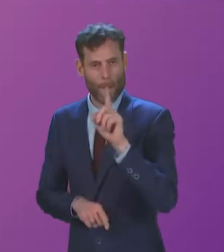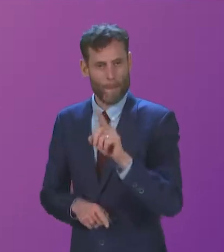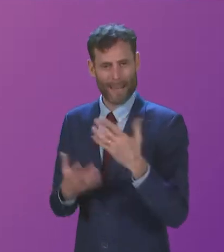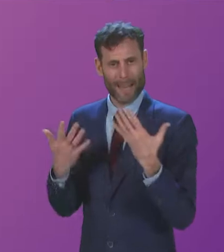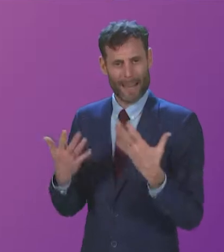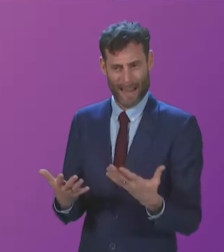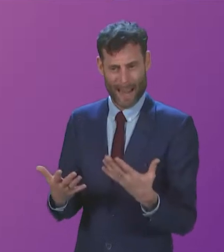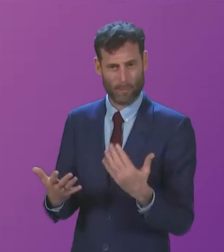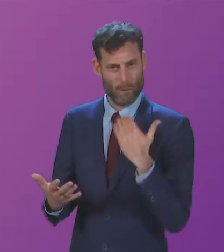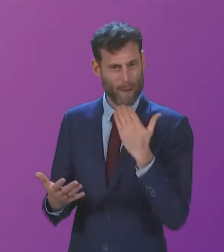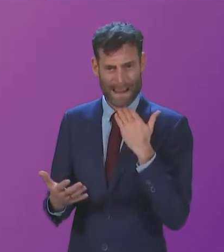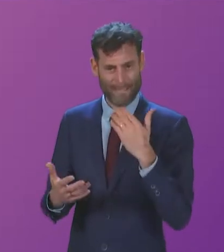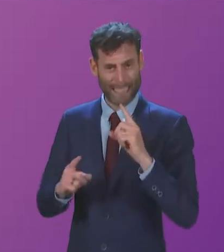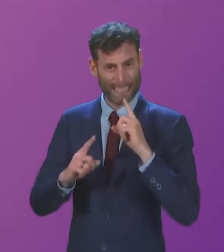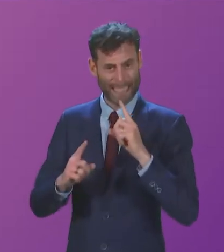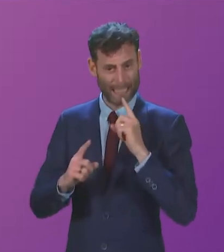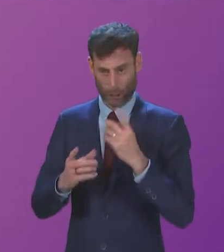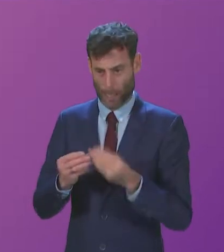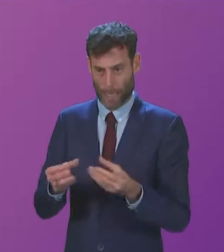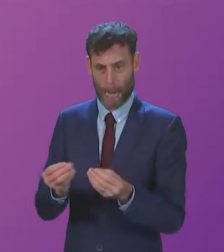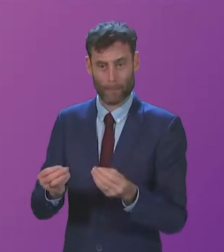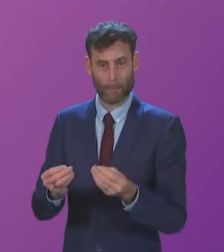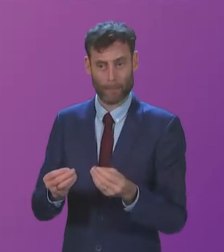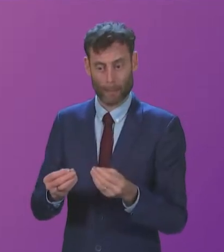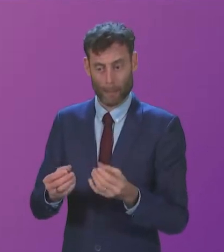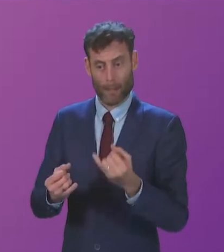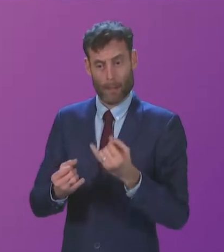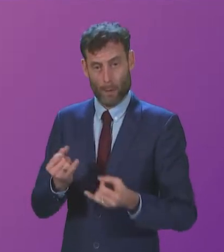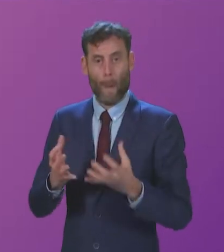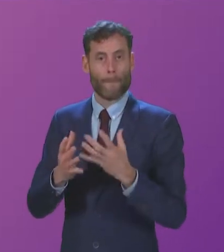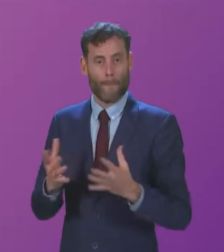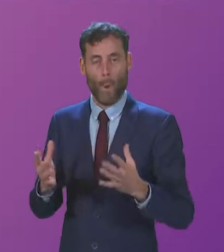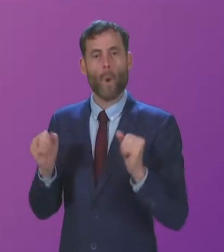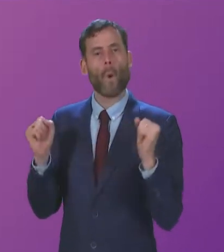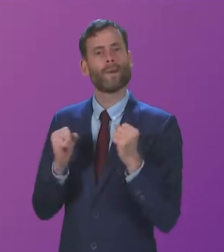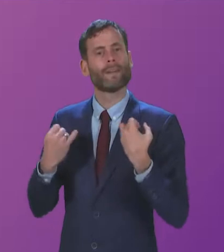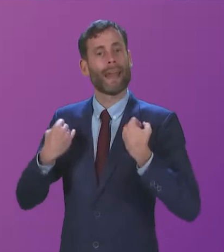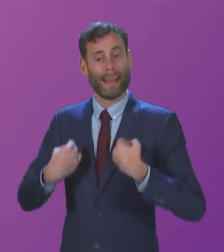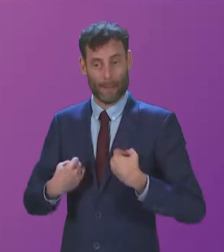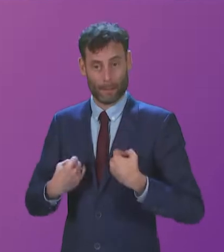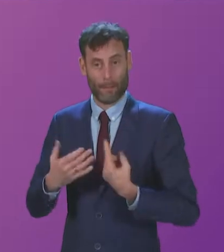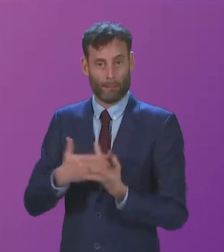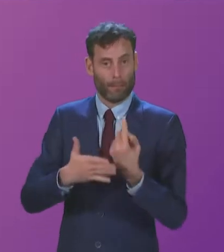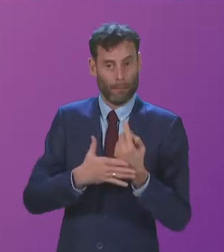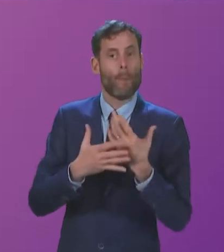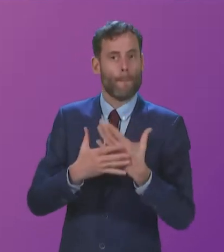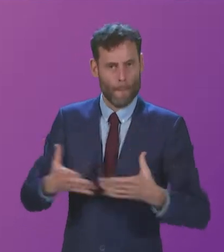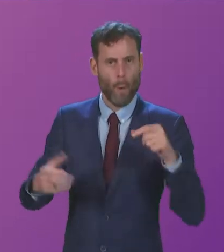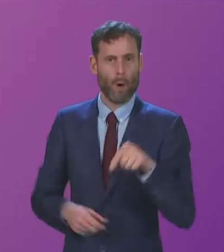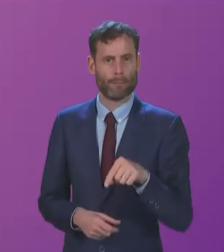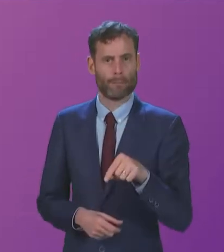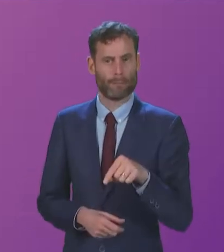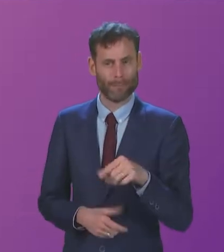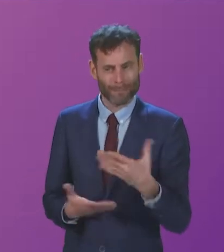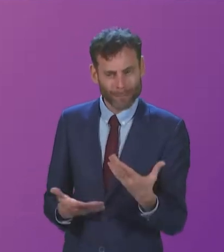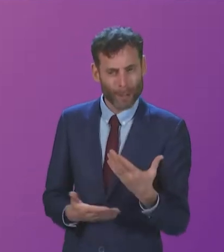period of teacher shortage with cases rising. A normal winter illness rate is just about to hit. And this is causing schools having to